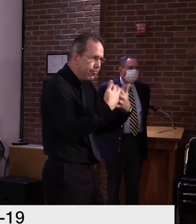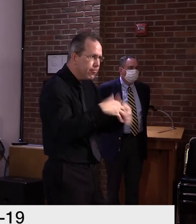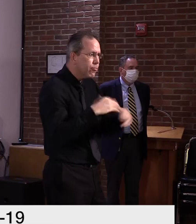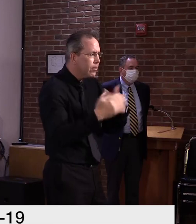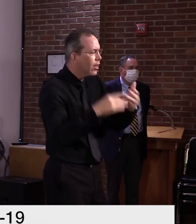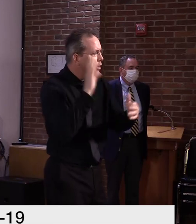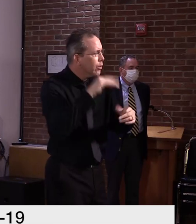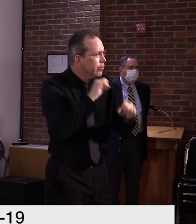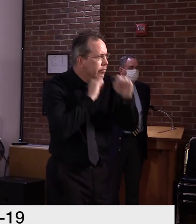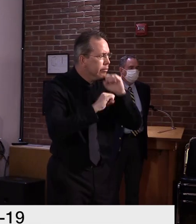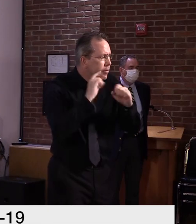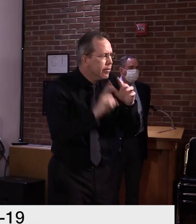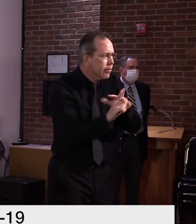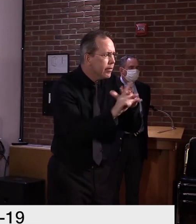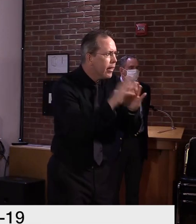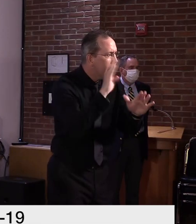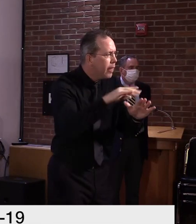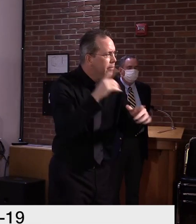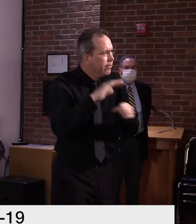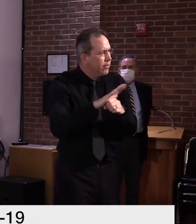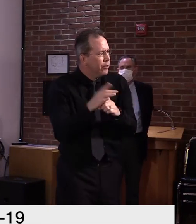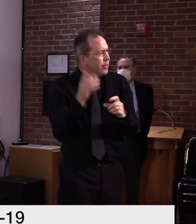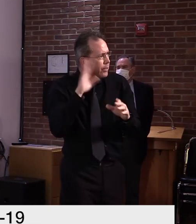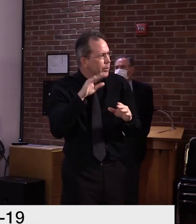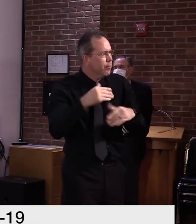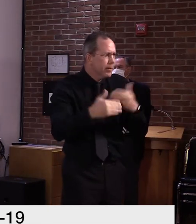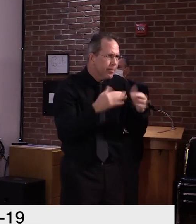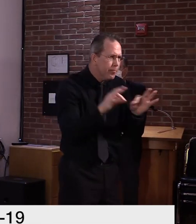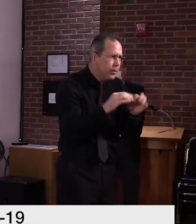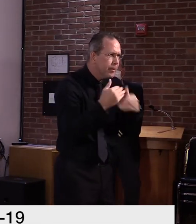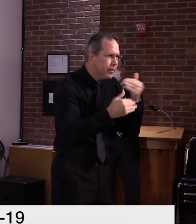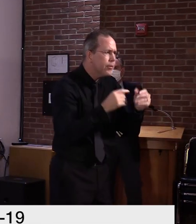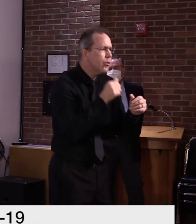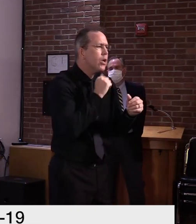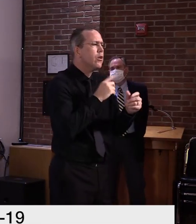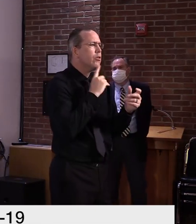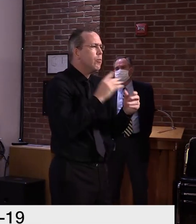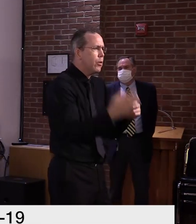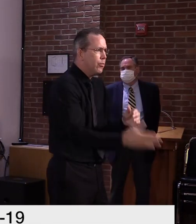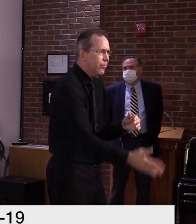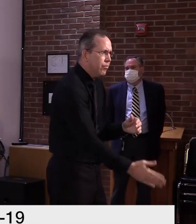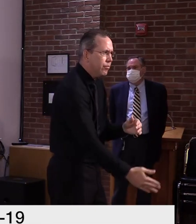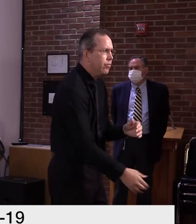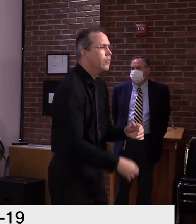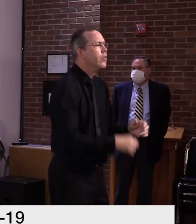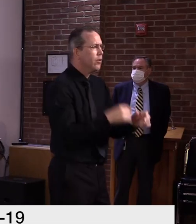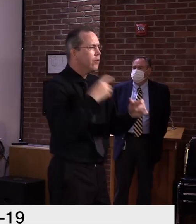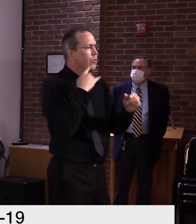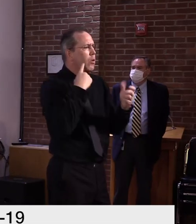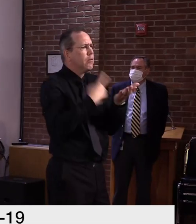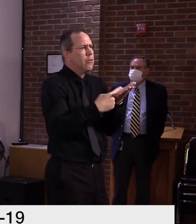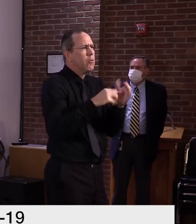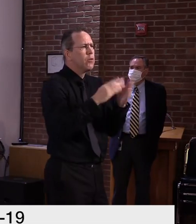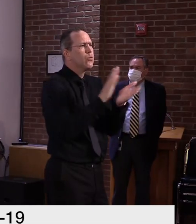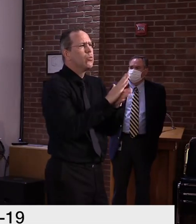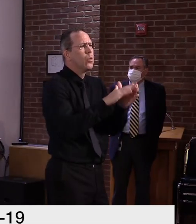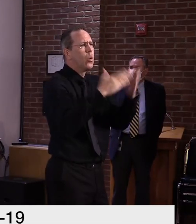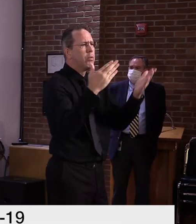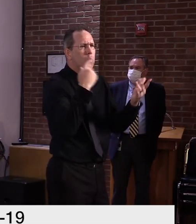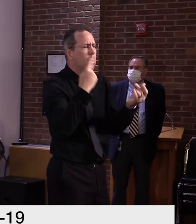I'd now like to introduce Dr. Levine to talk more about the health factors in school reopenings. Dr. Levine.